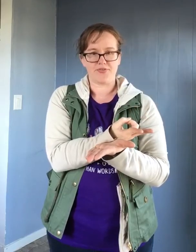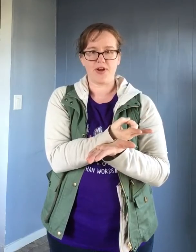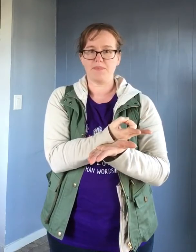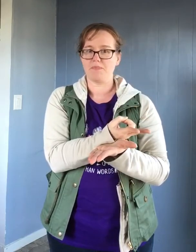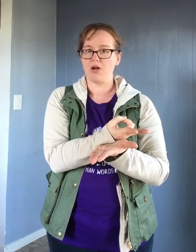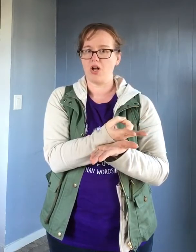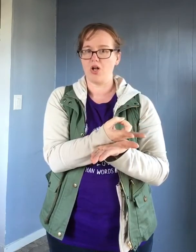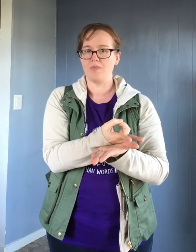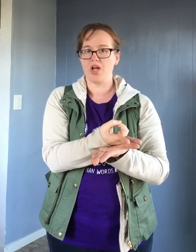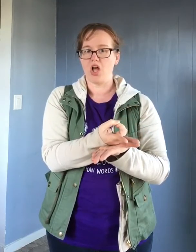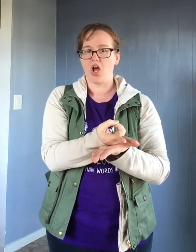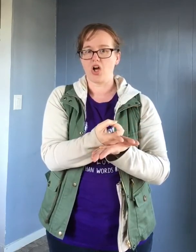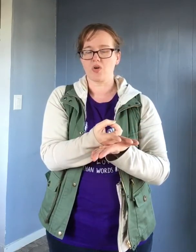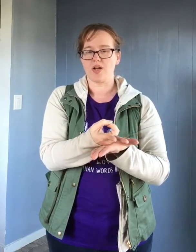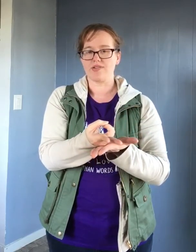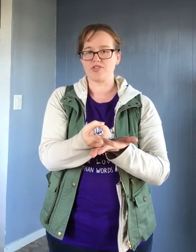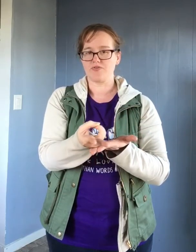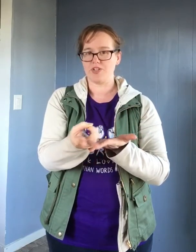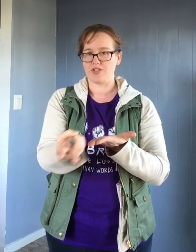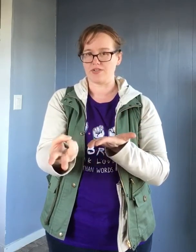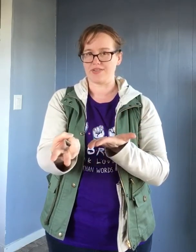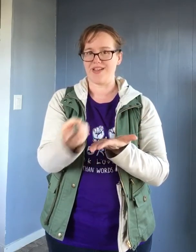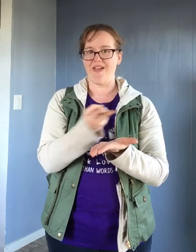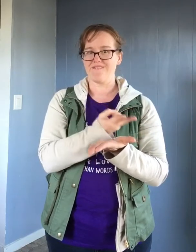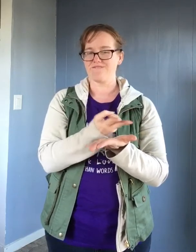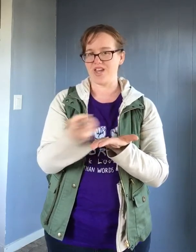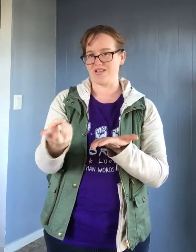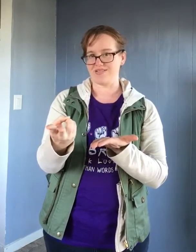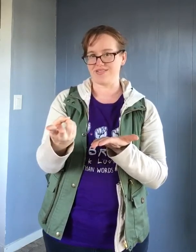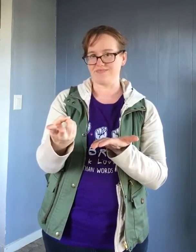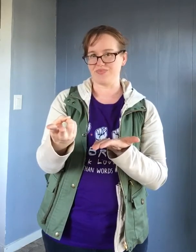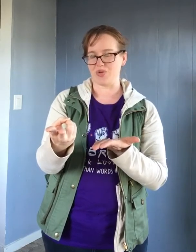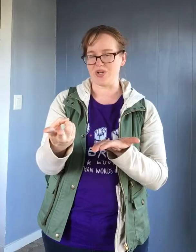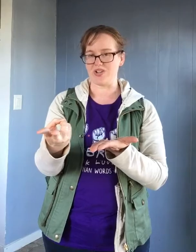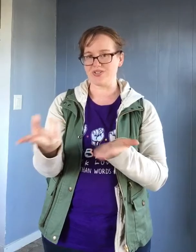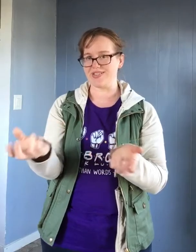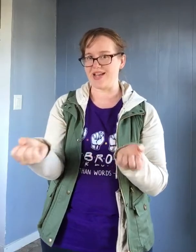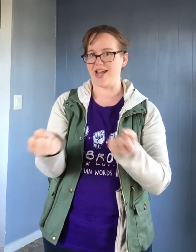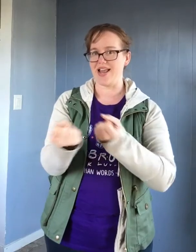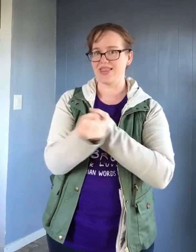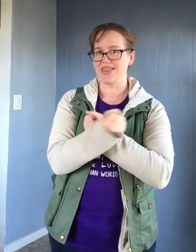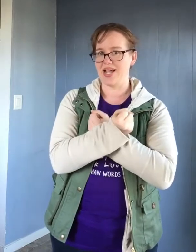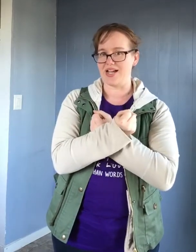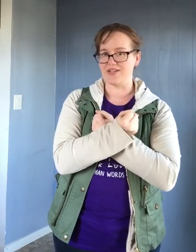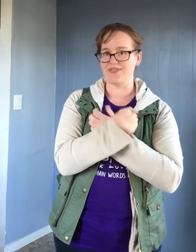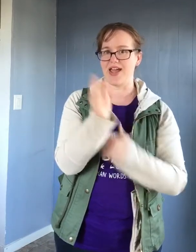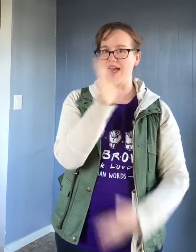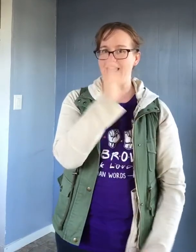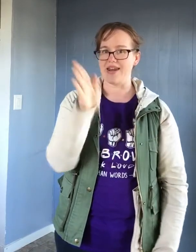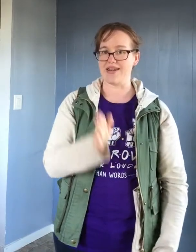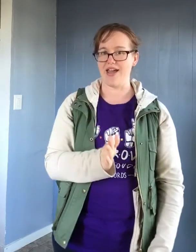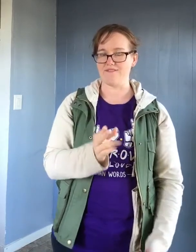from your palm across your fingers. Fails. So we learned the sign love never